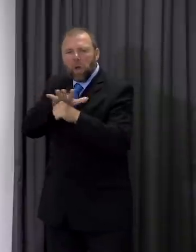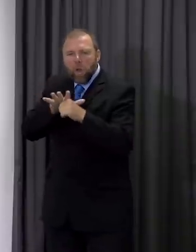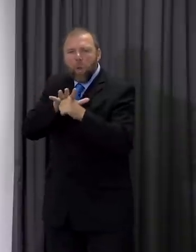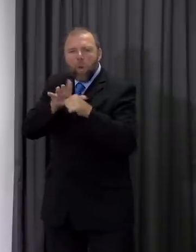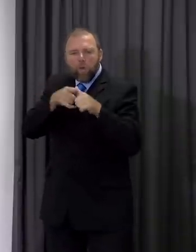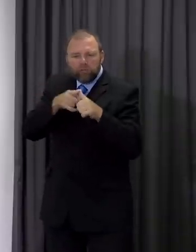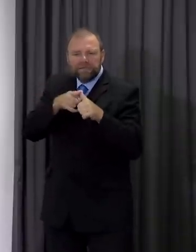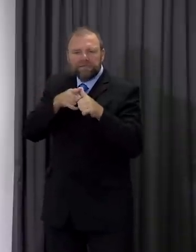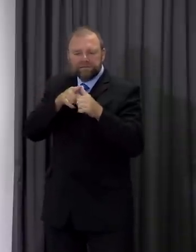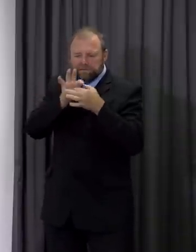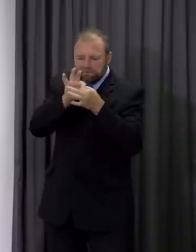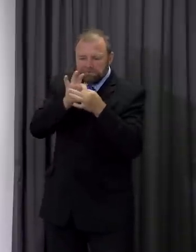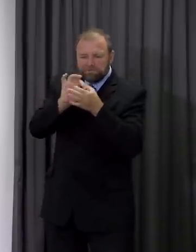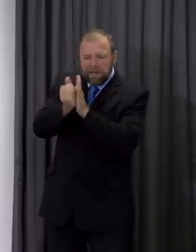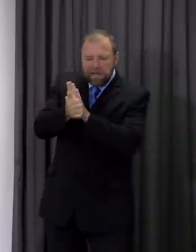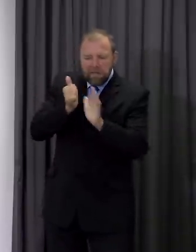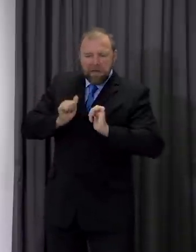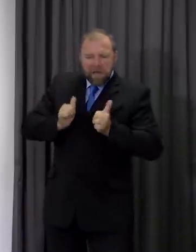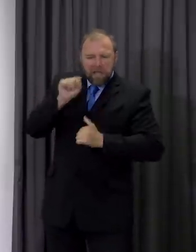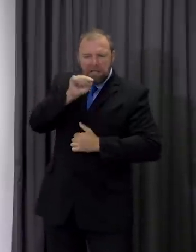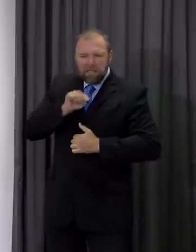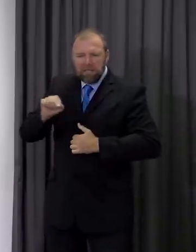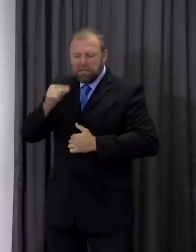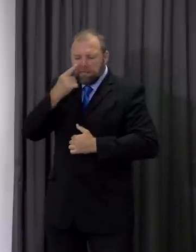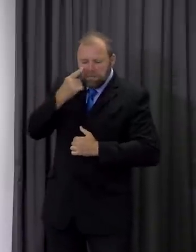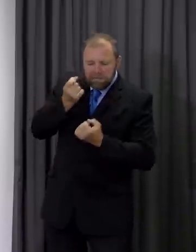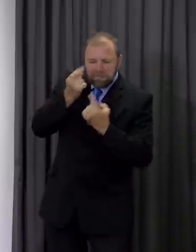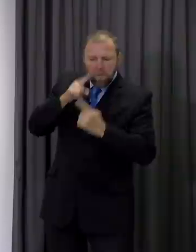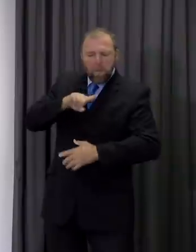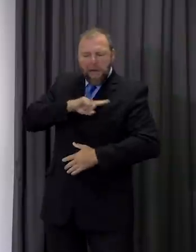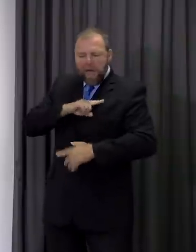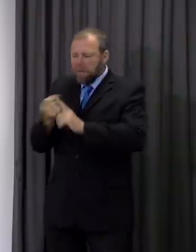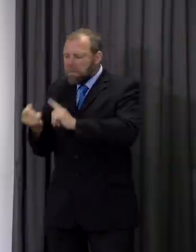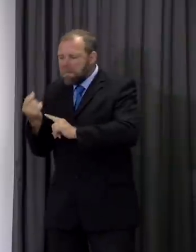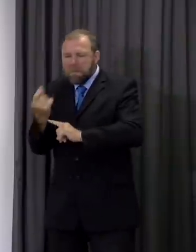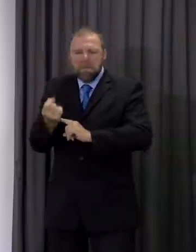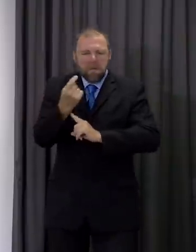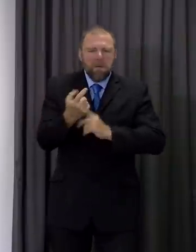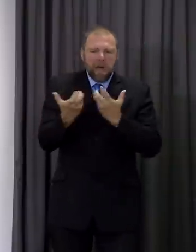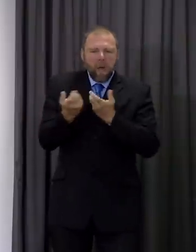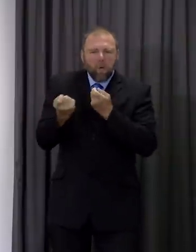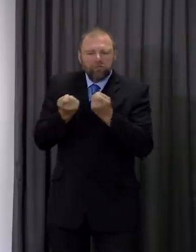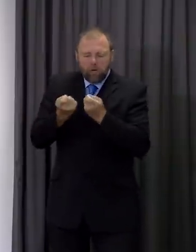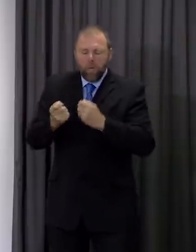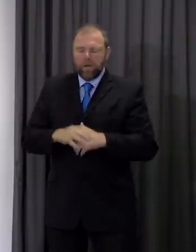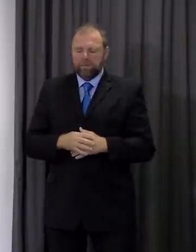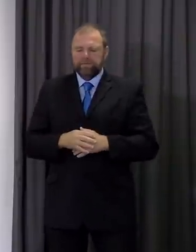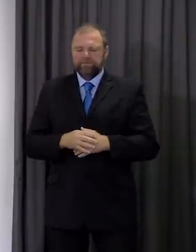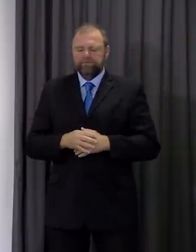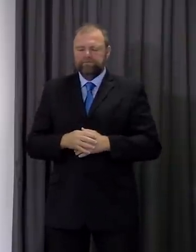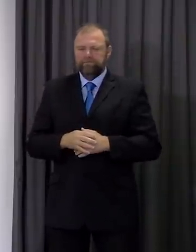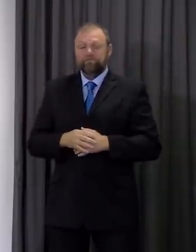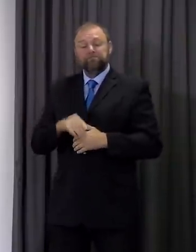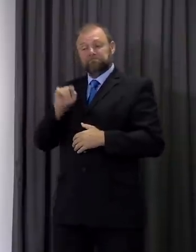these rises and to put in place measures to help control the spread of the virus. There are many similarities between